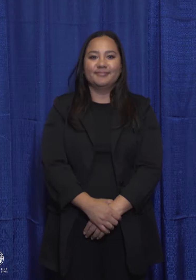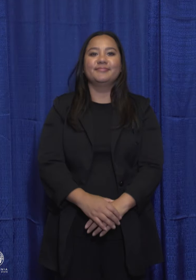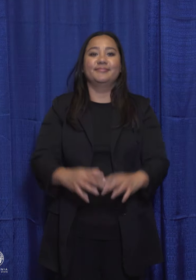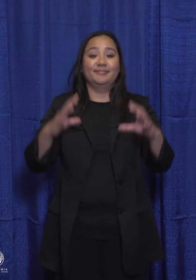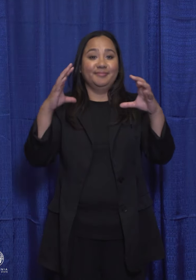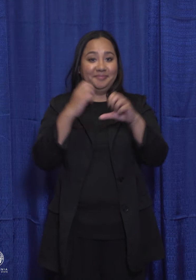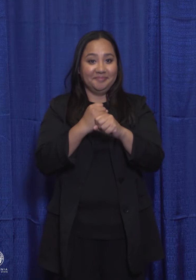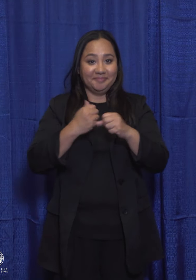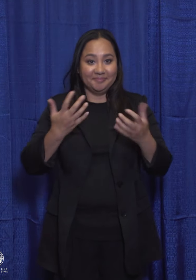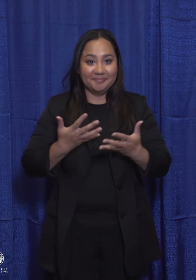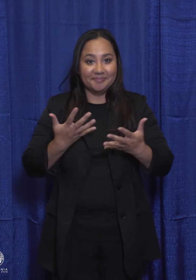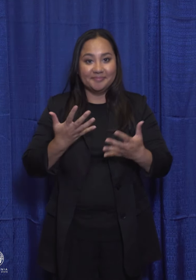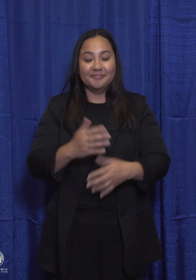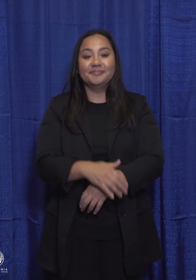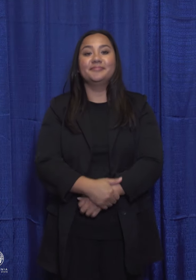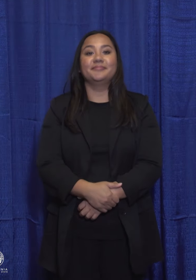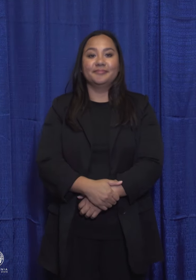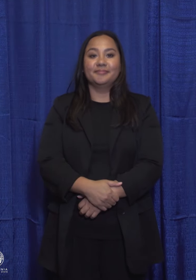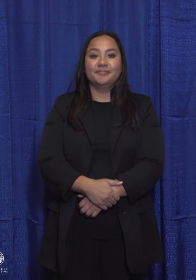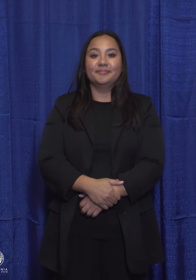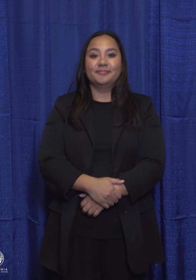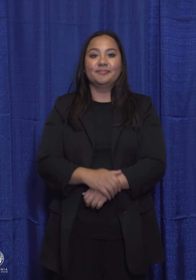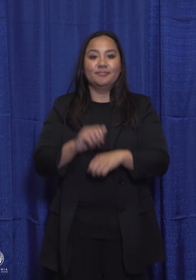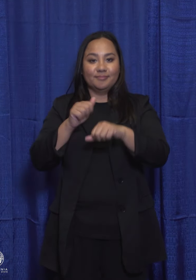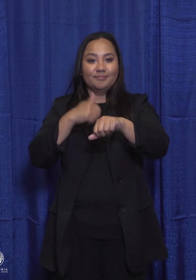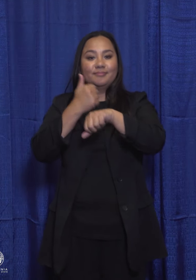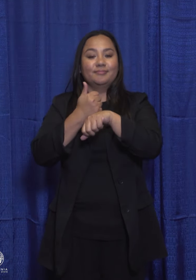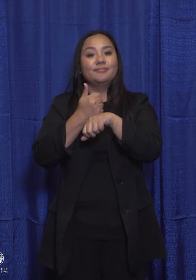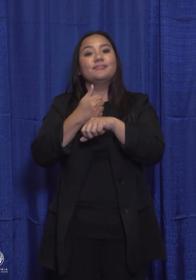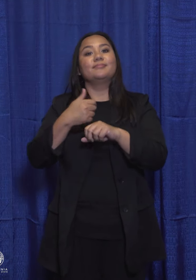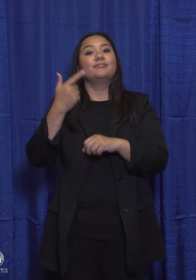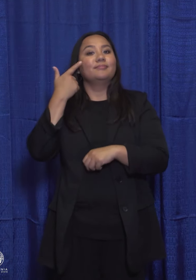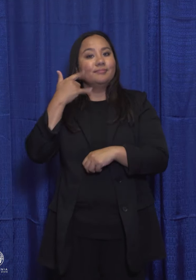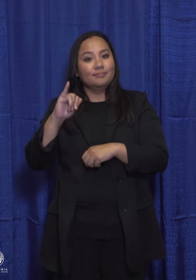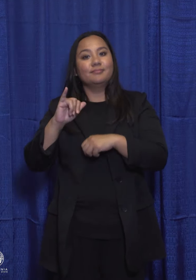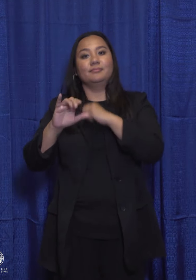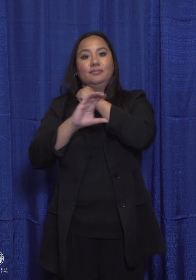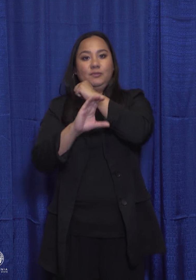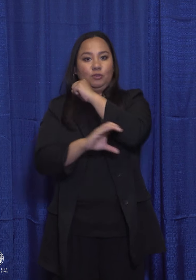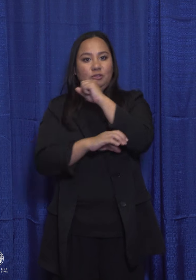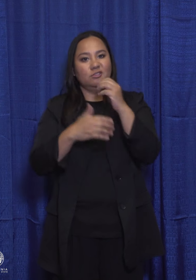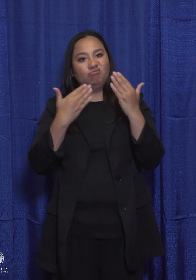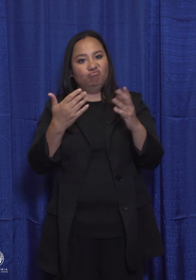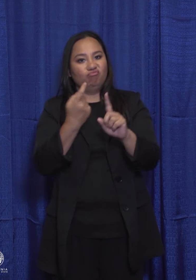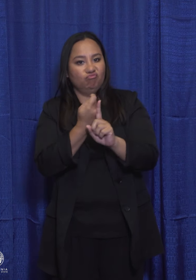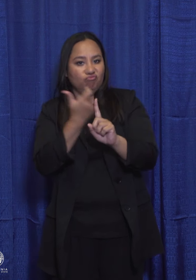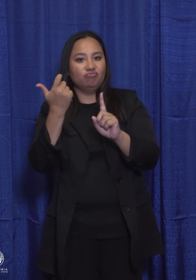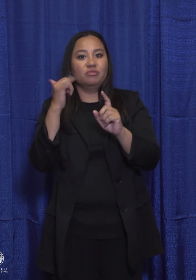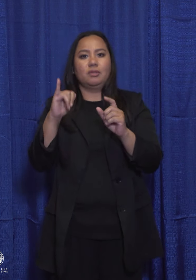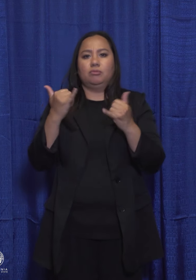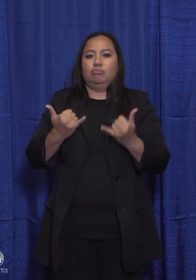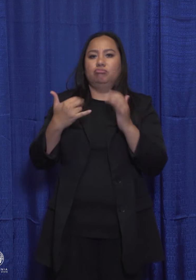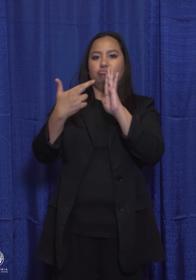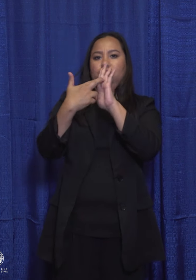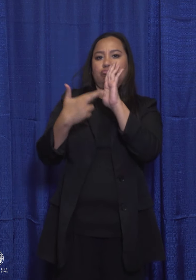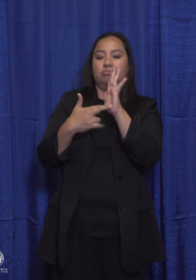Summary. Amends the California Constitution to remove current provision